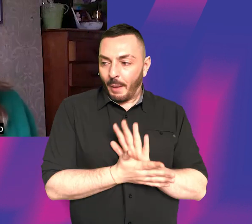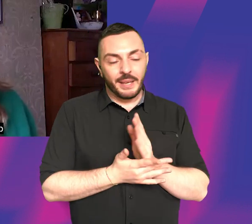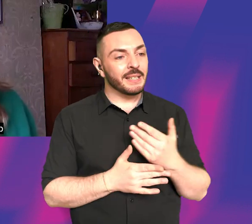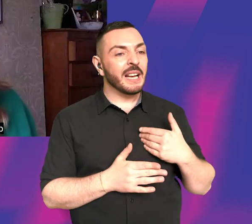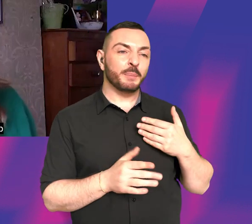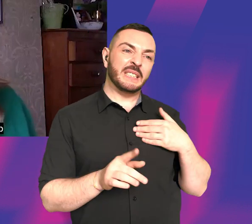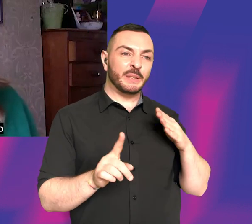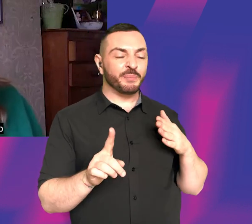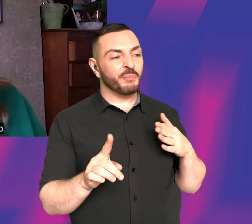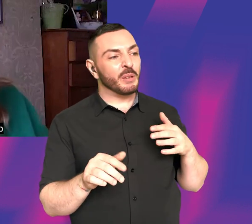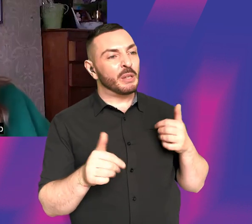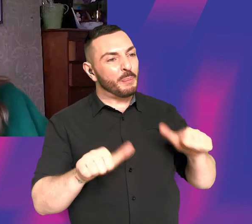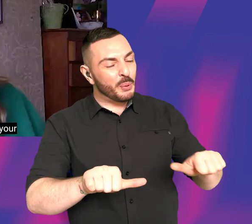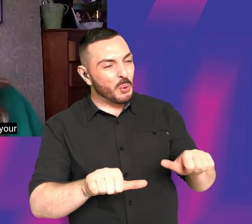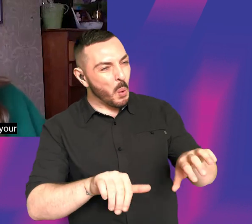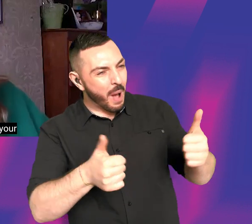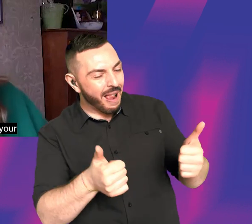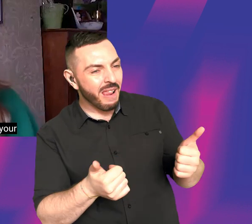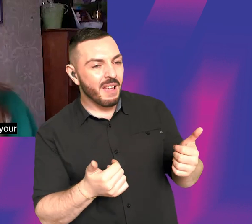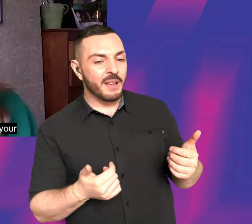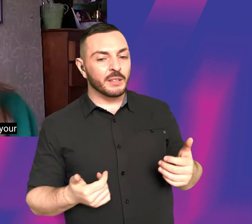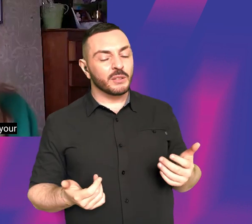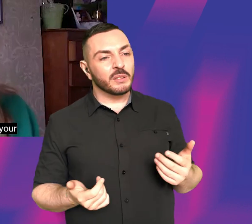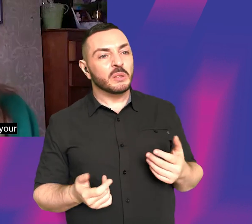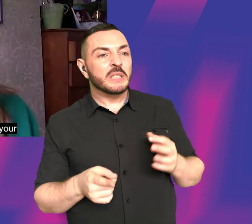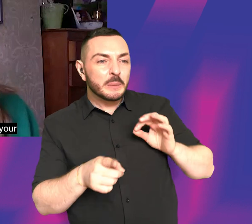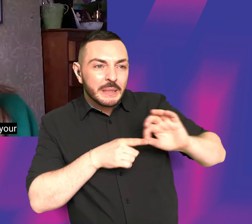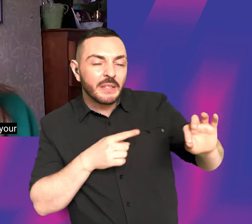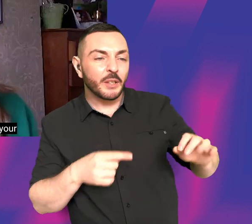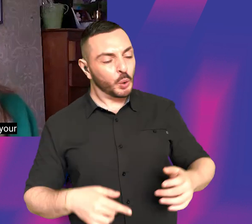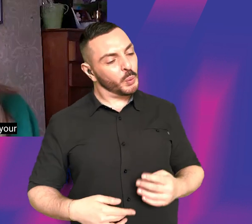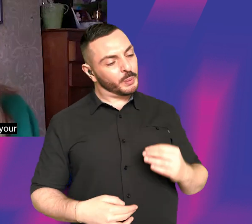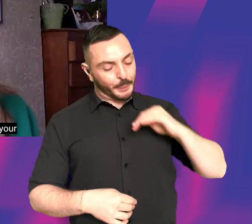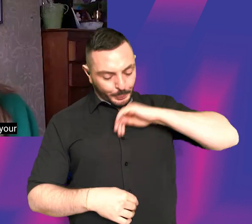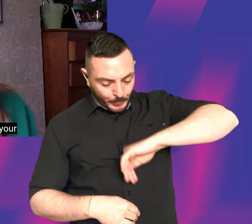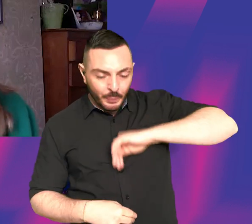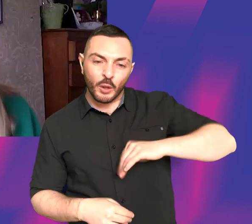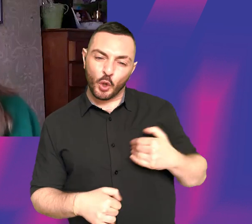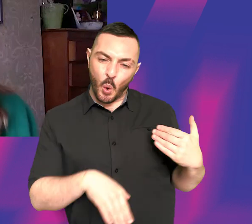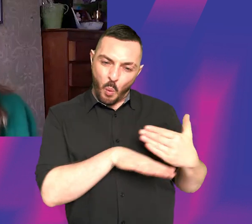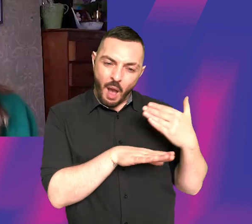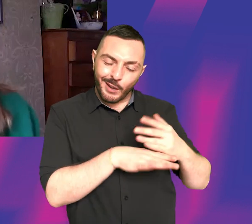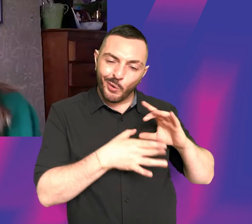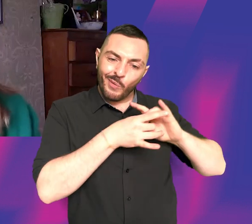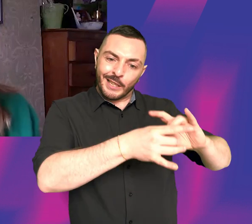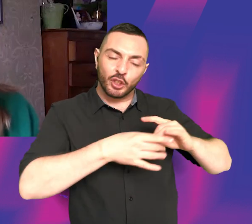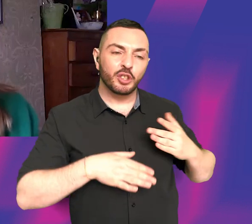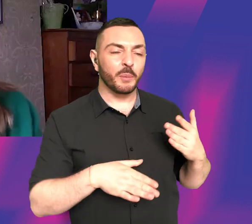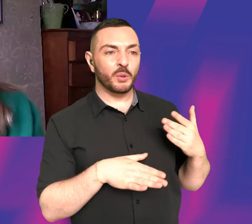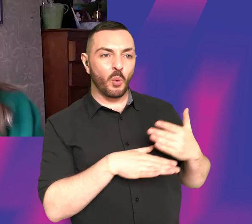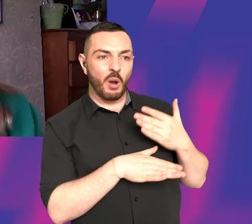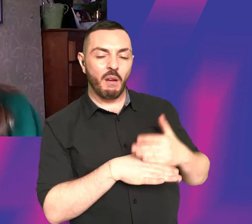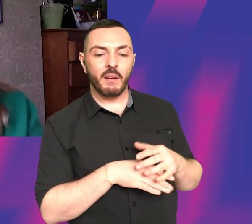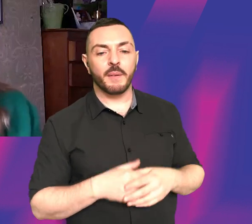nailed it for myself. And to kind of just end up with a very kind of specific and individual sense of your work and your relationship to it that is aside